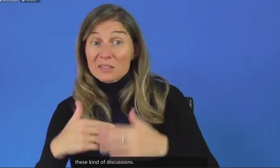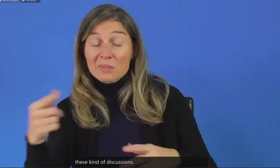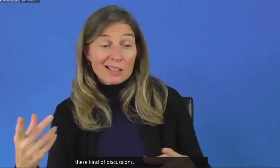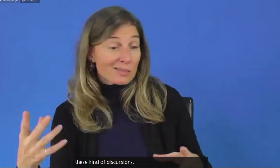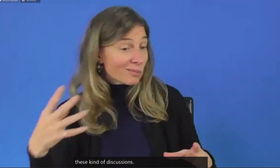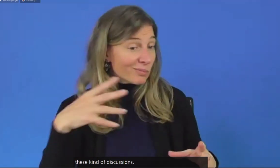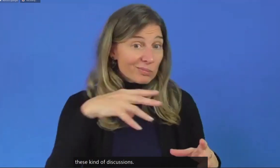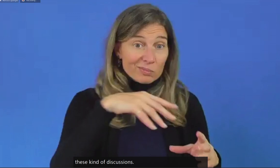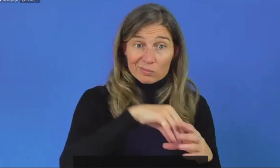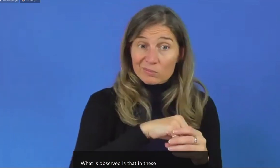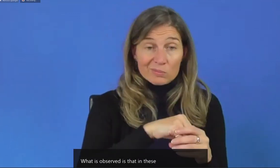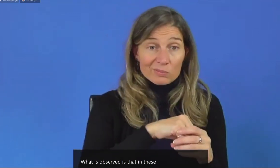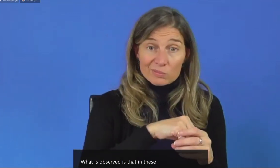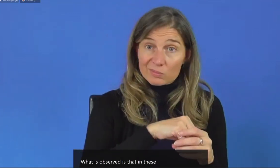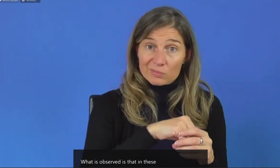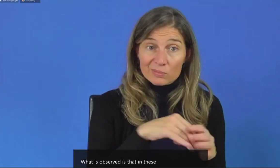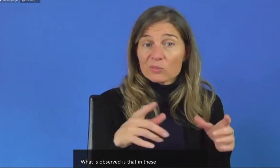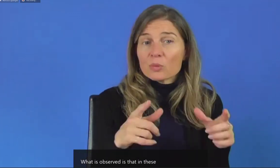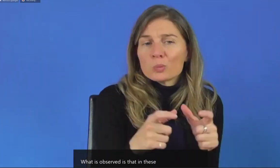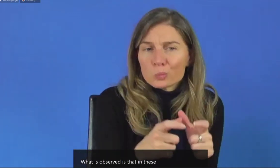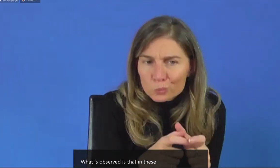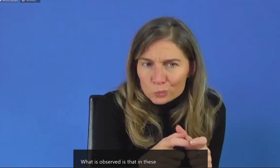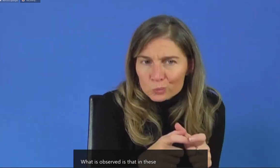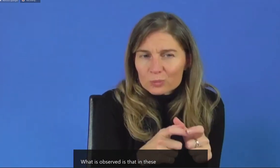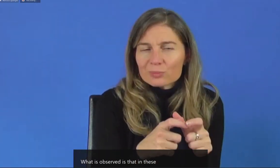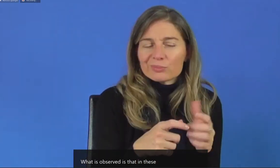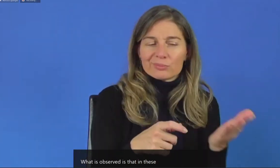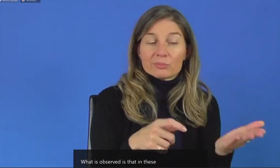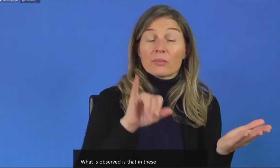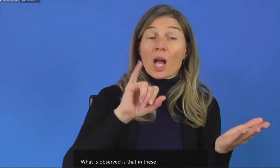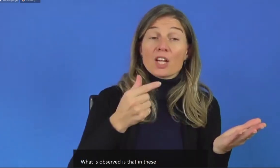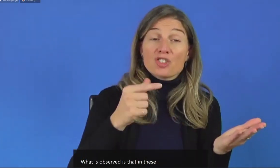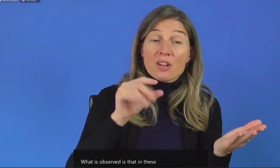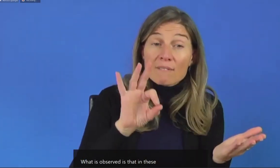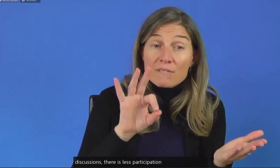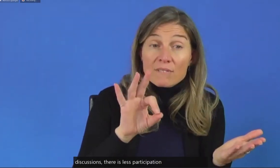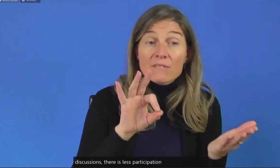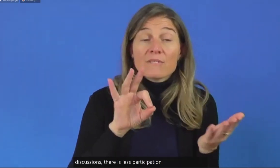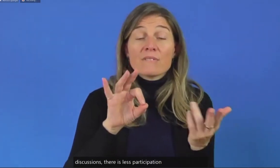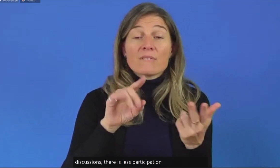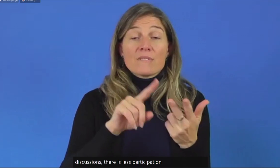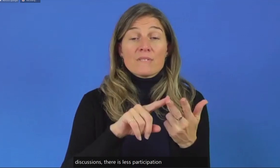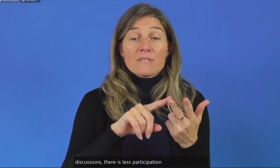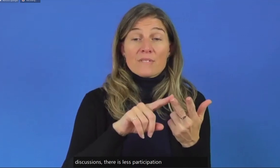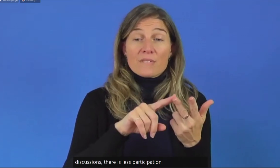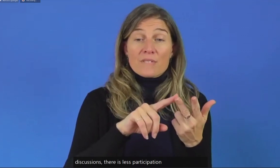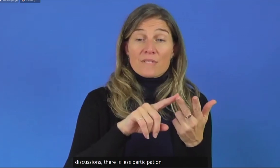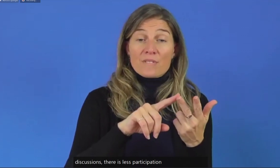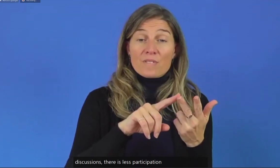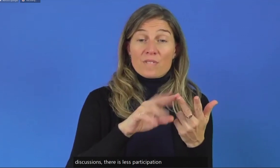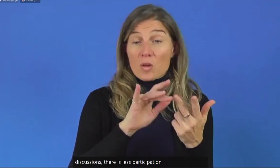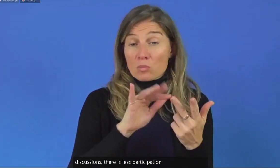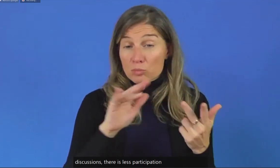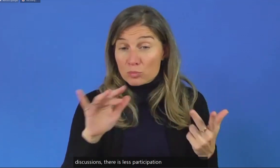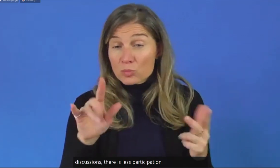disabilities in IGF, in NRIs and in the school of Internet